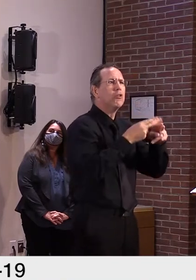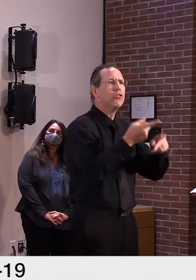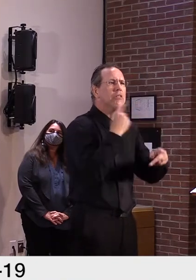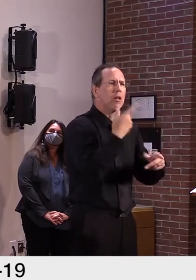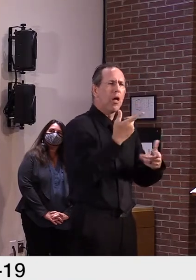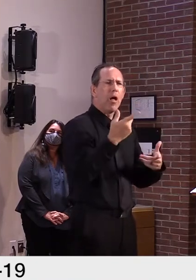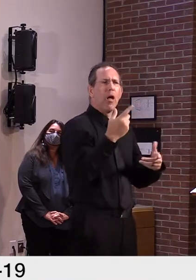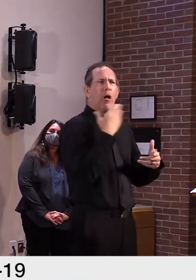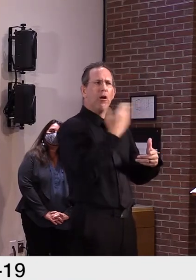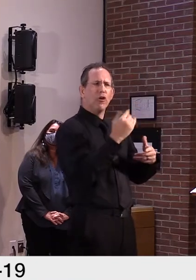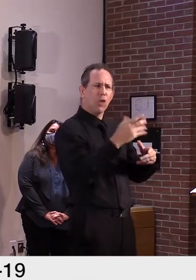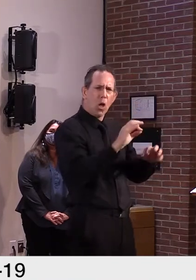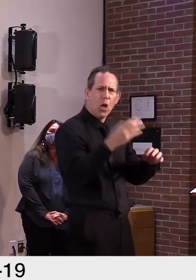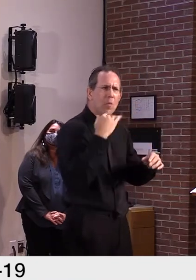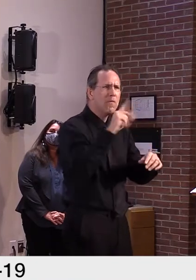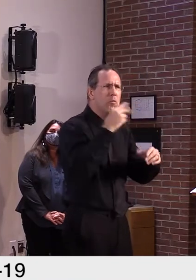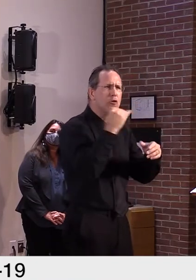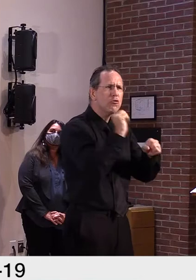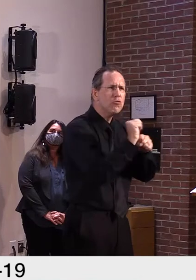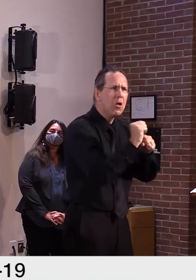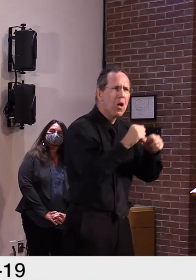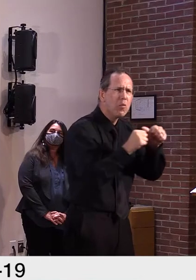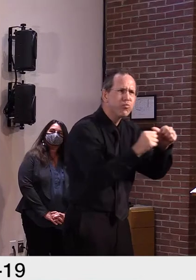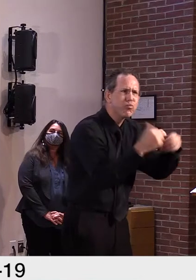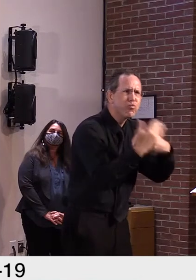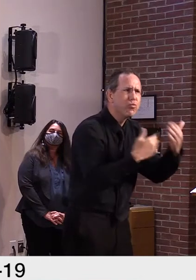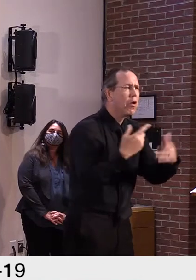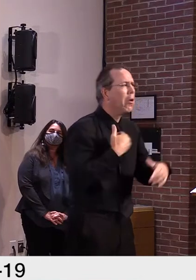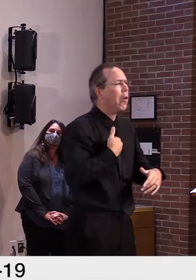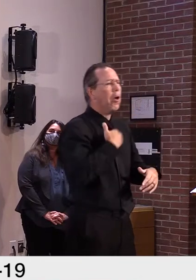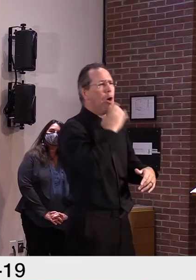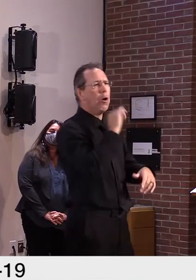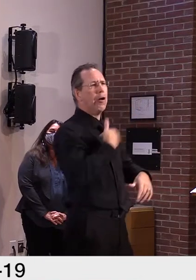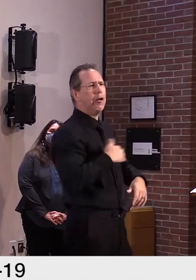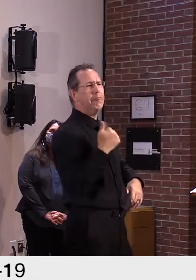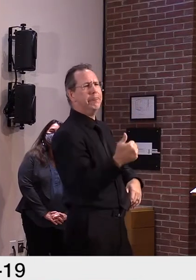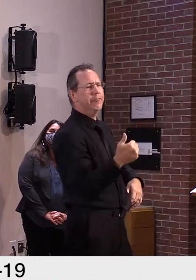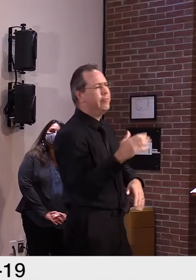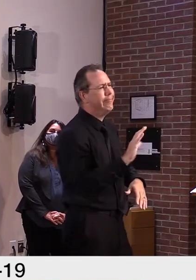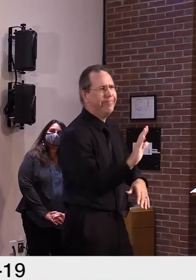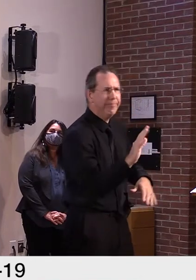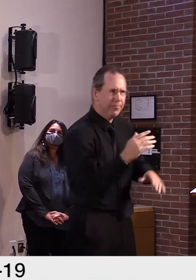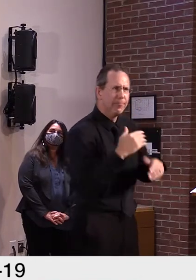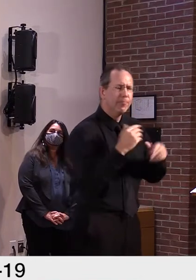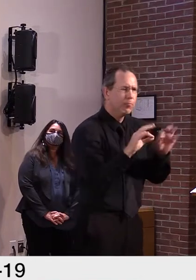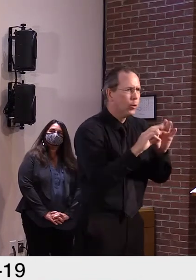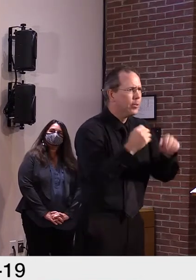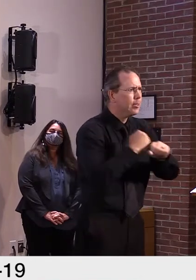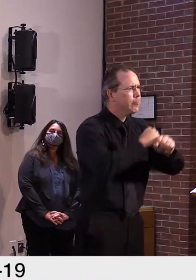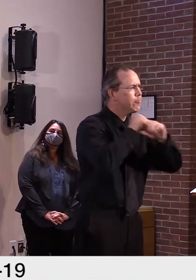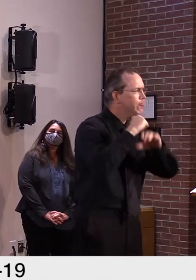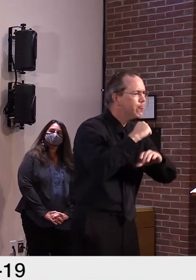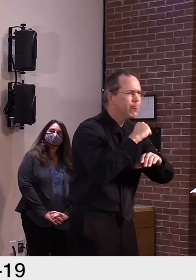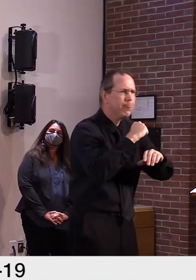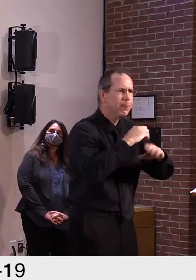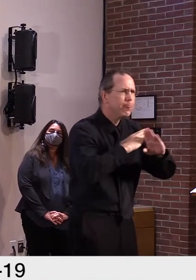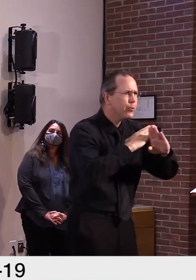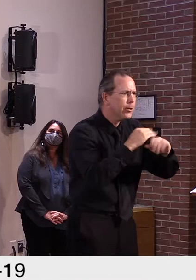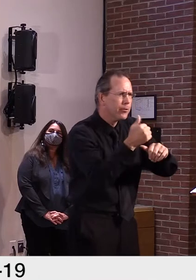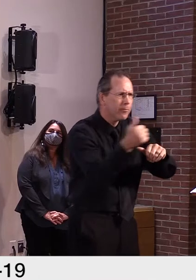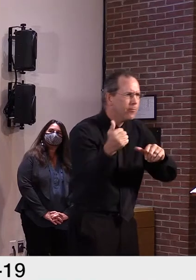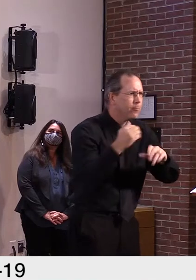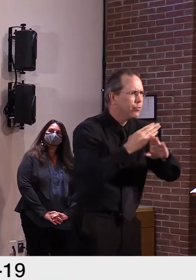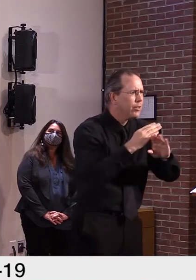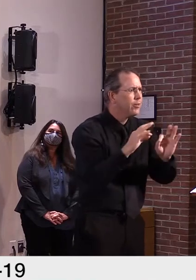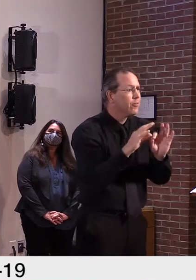that is important, building on some of the comments we just heard. We've had great success in the K-12 endeavors